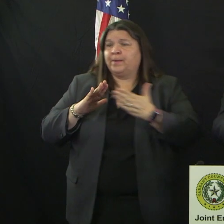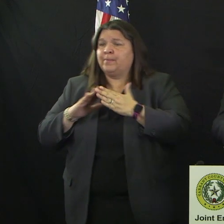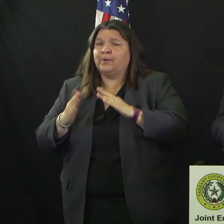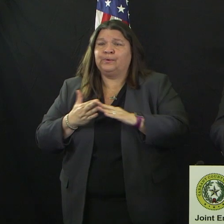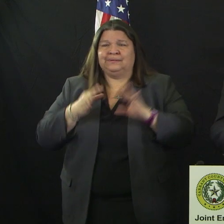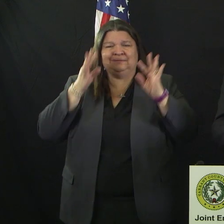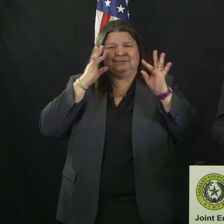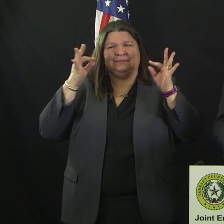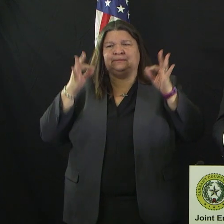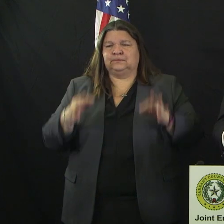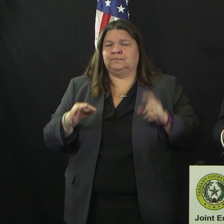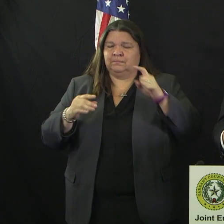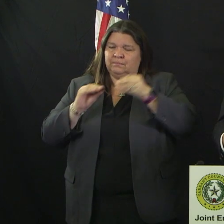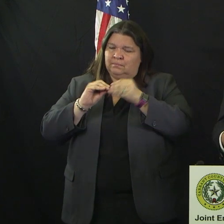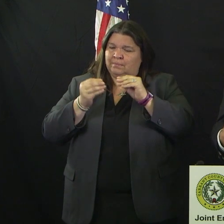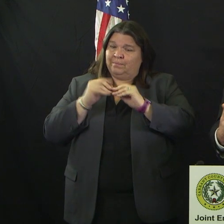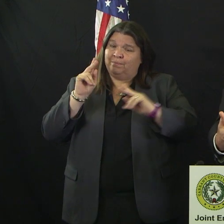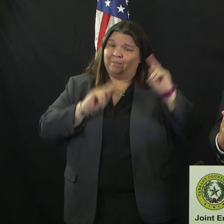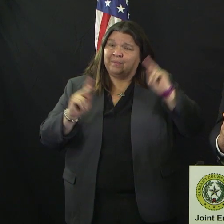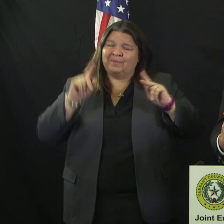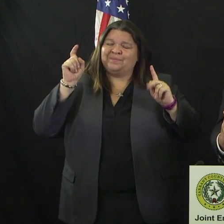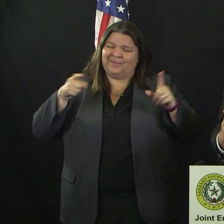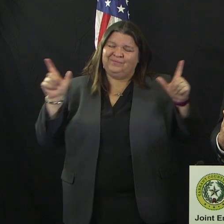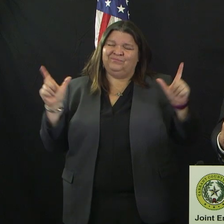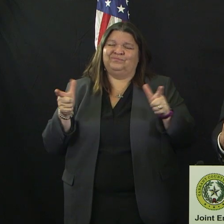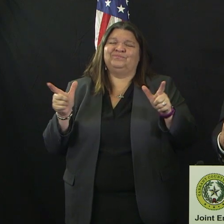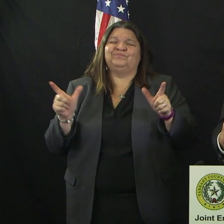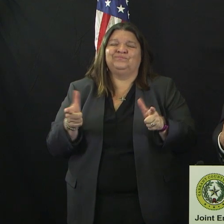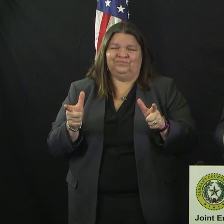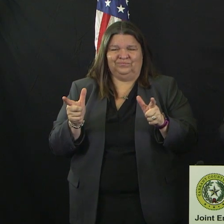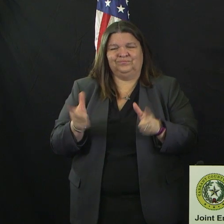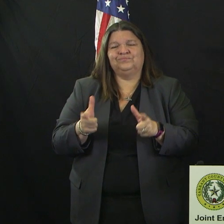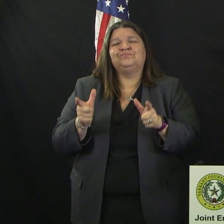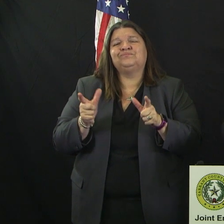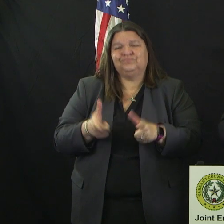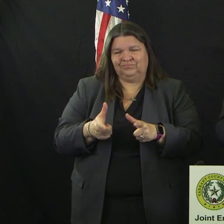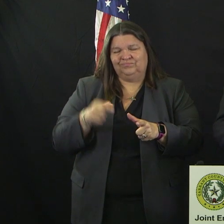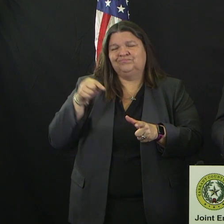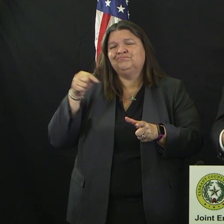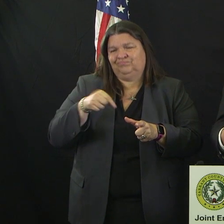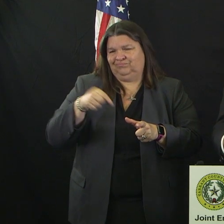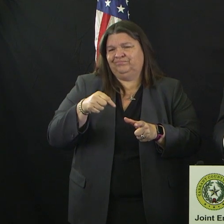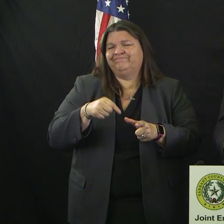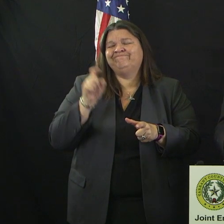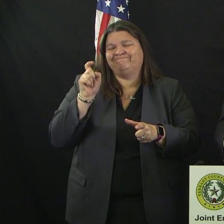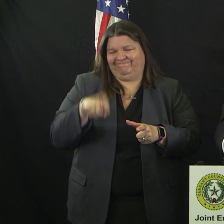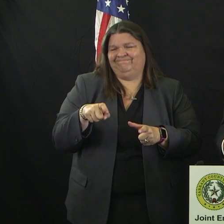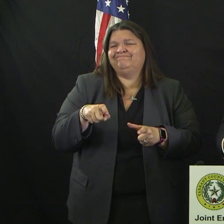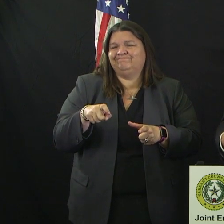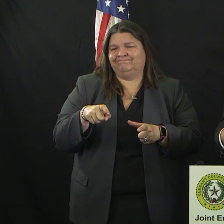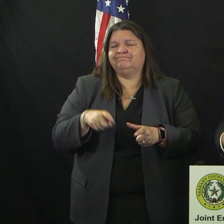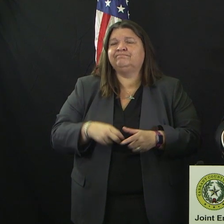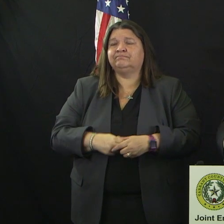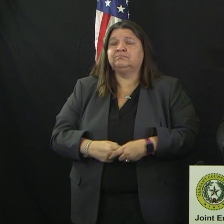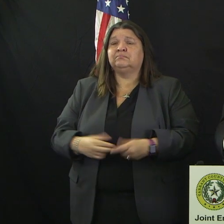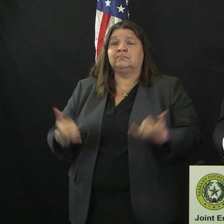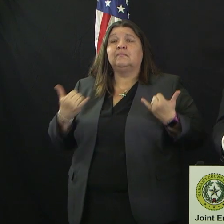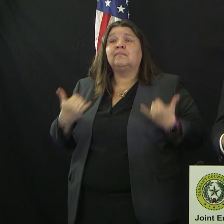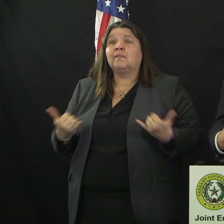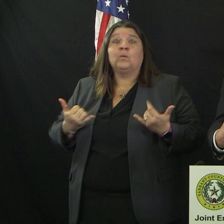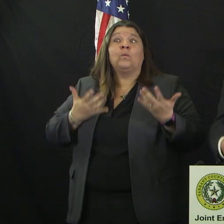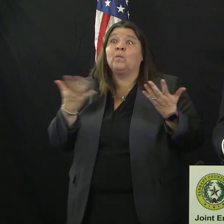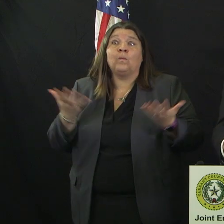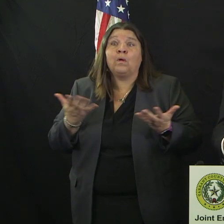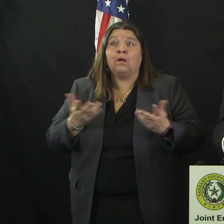even lower. And one of the things we saw today, very concerning, is our restaurateurs have done a really good